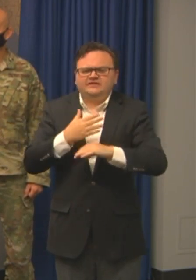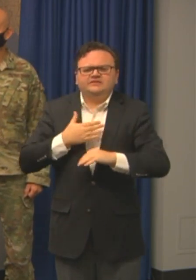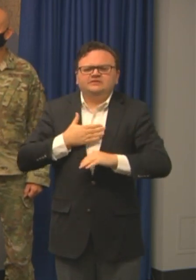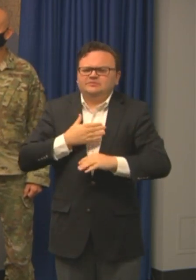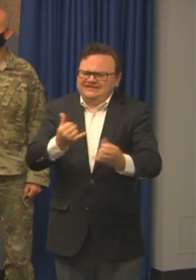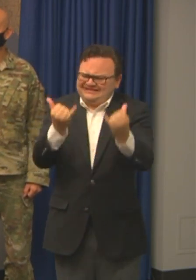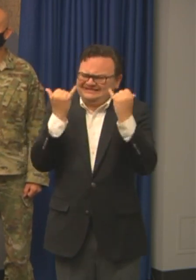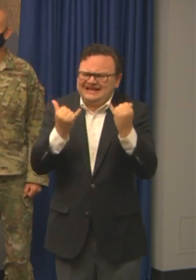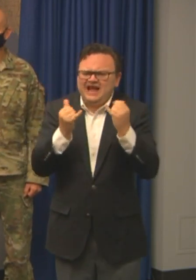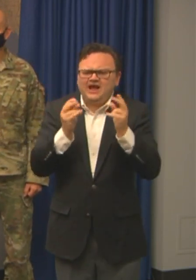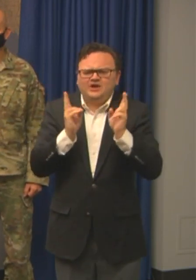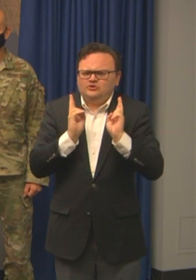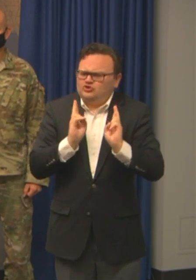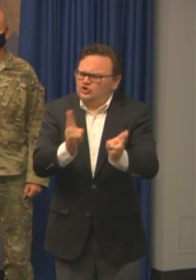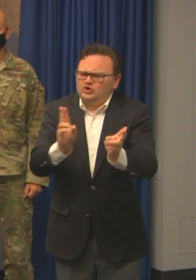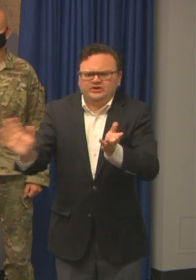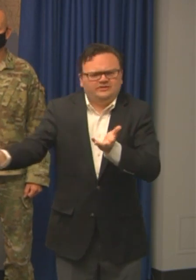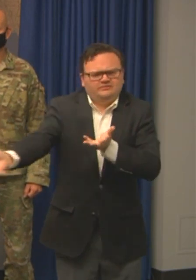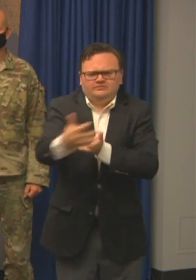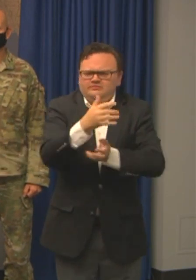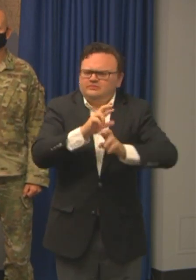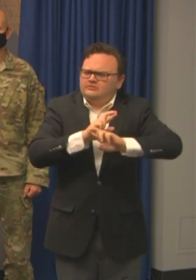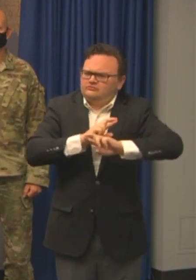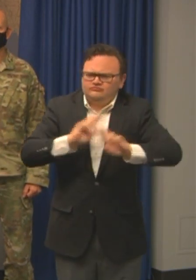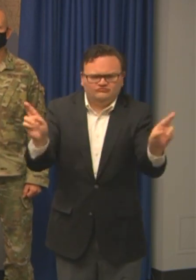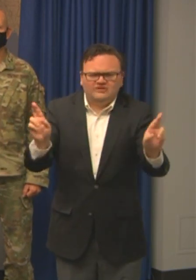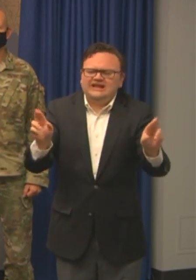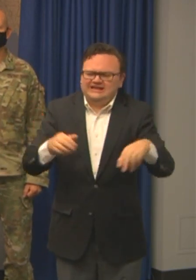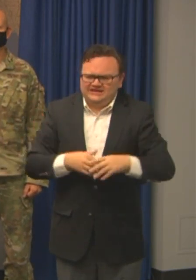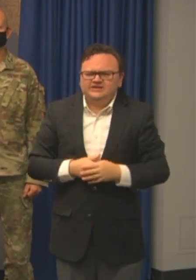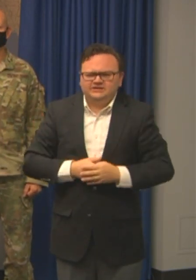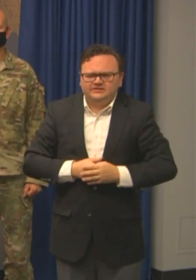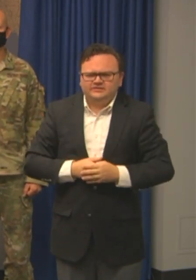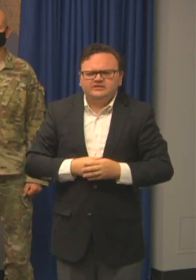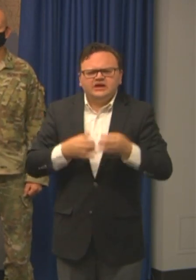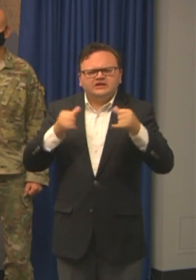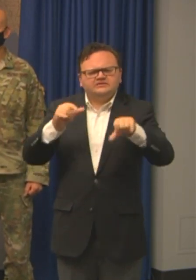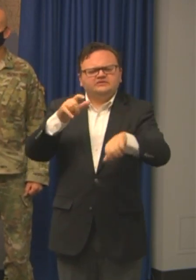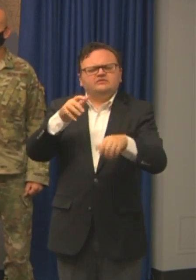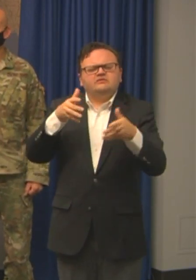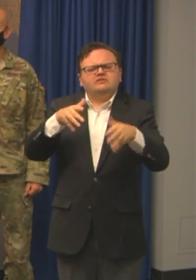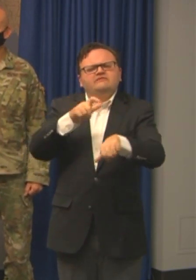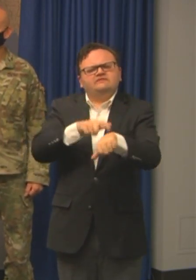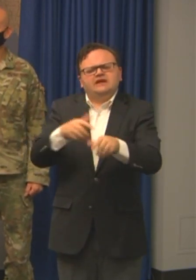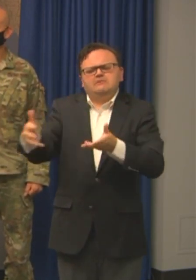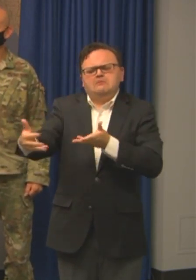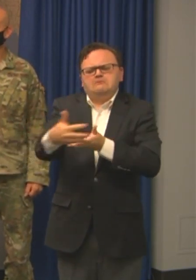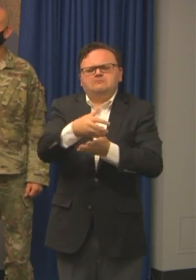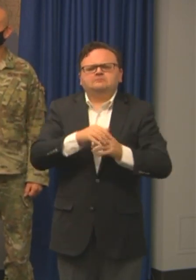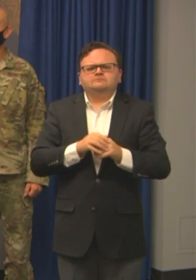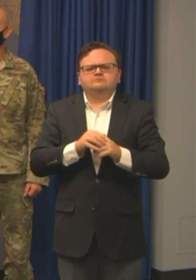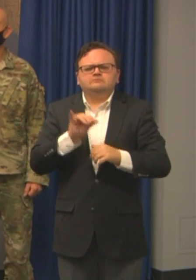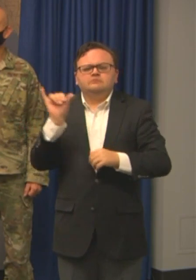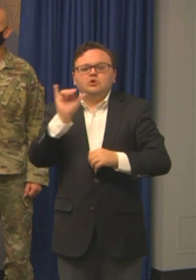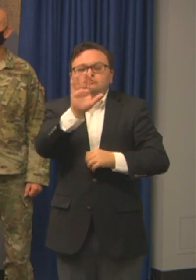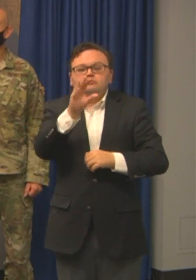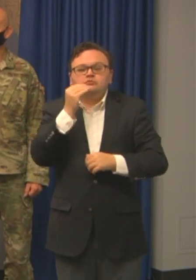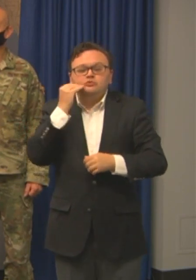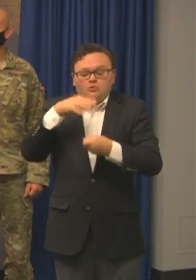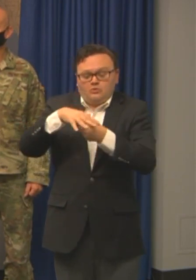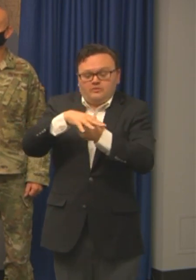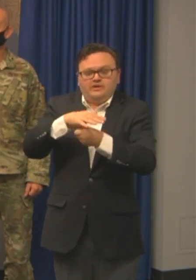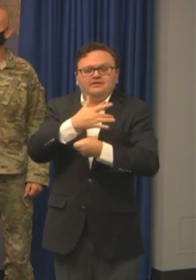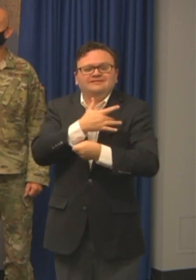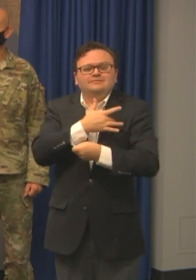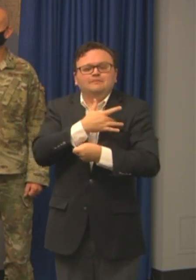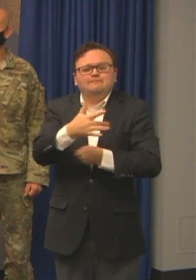that you finish those preparations immediately. Also know whether you're in an evacuation zone when you talk about